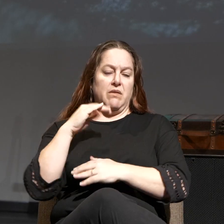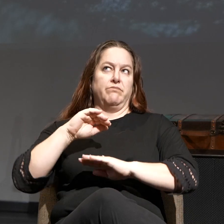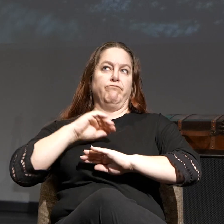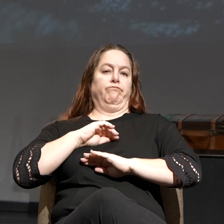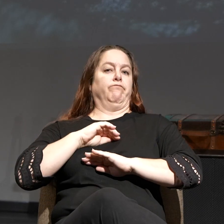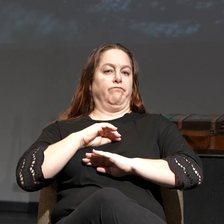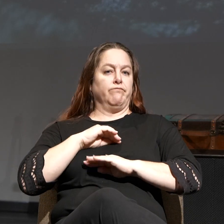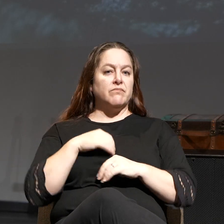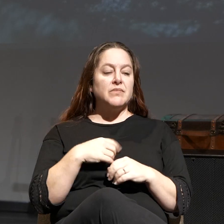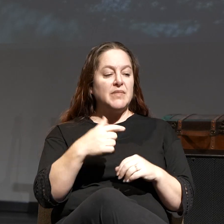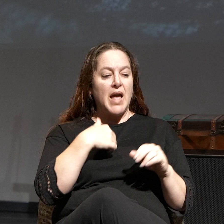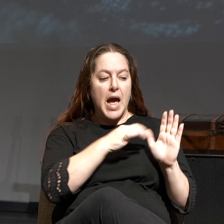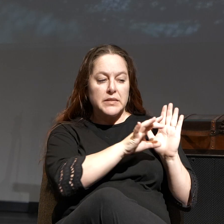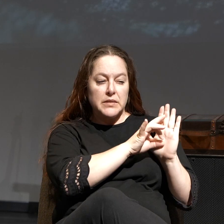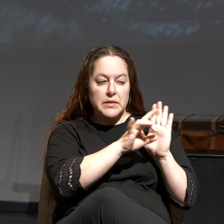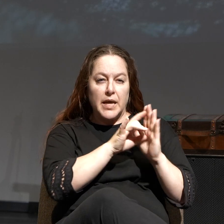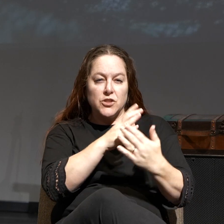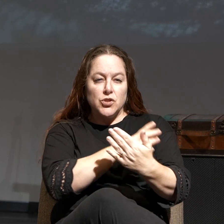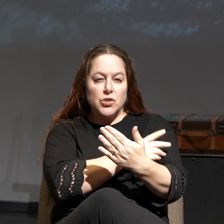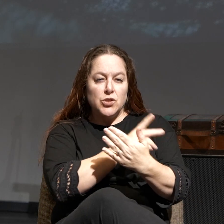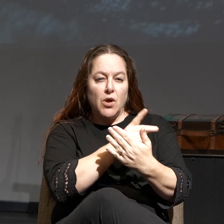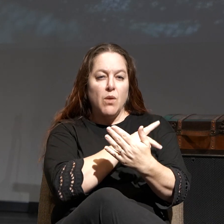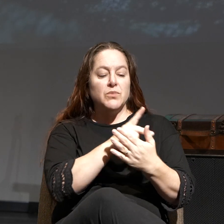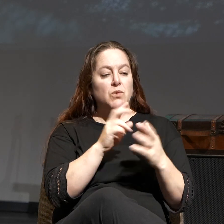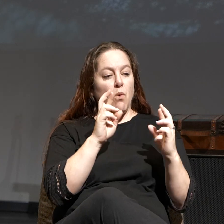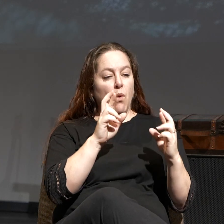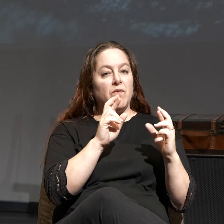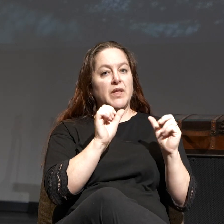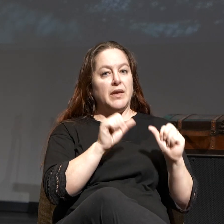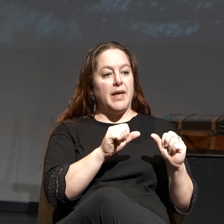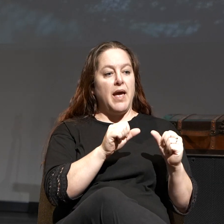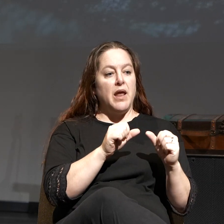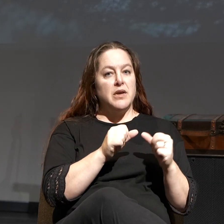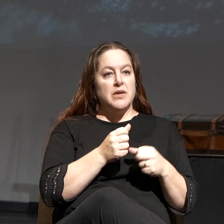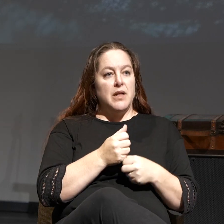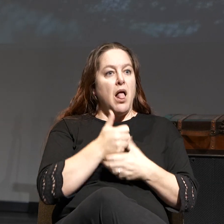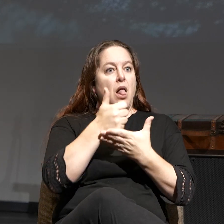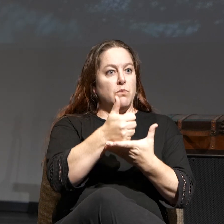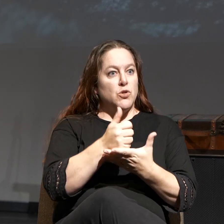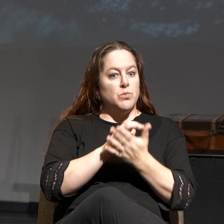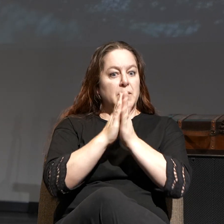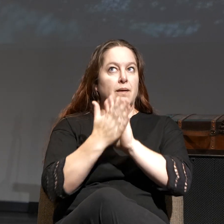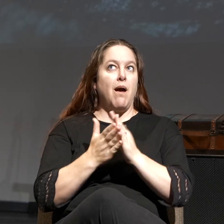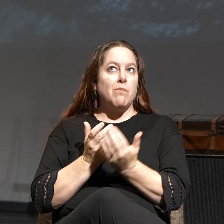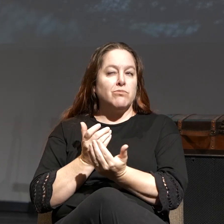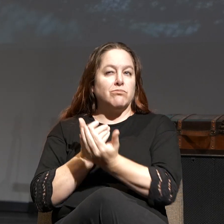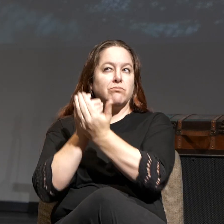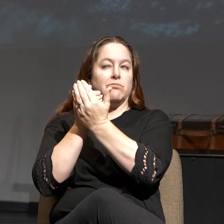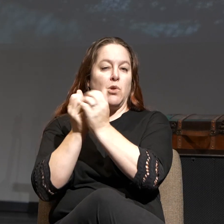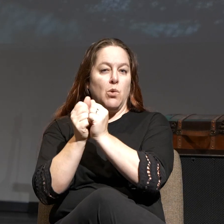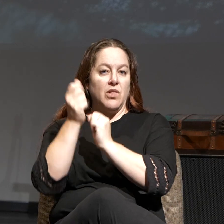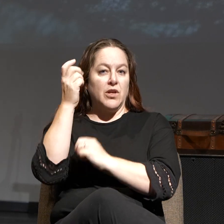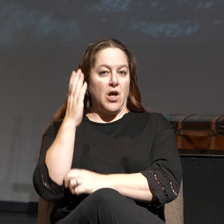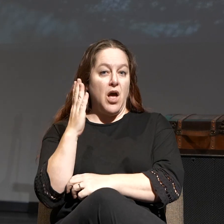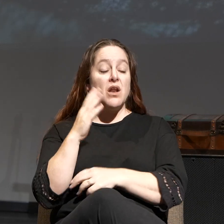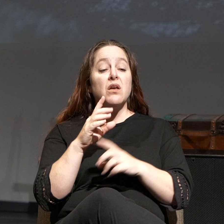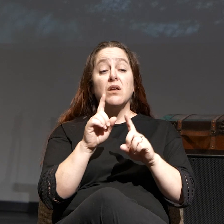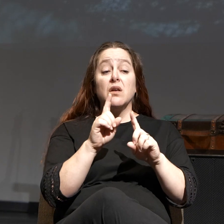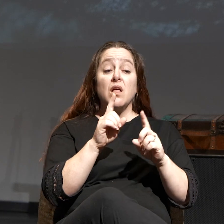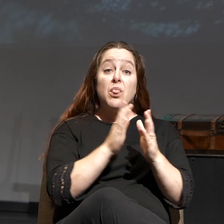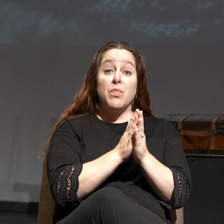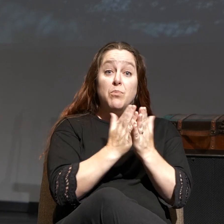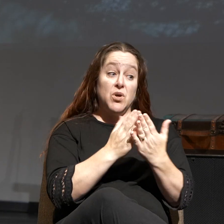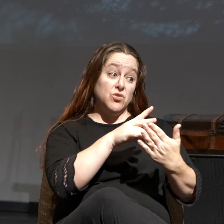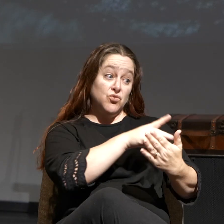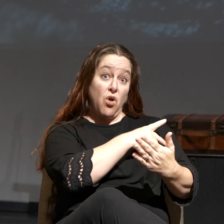with God that will satisfy your soul like nothing else. Now, the book of Psalms is the prayer book of the